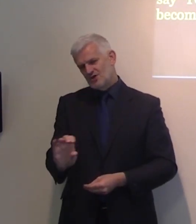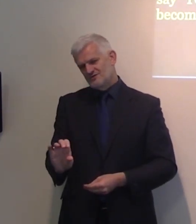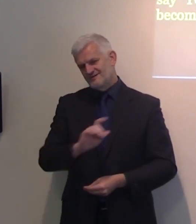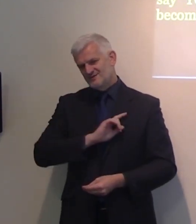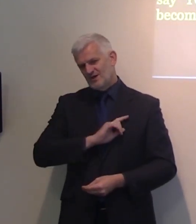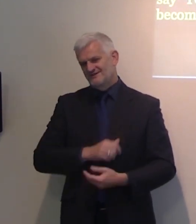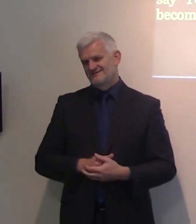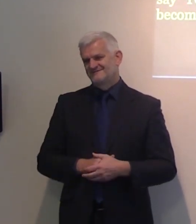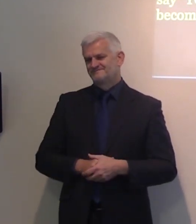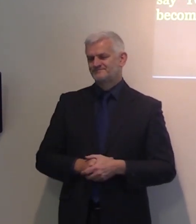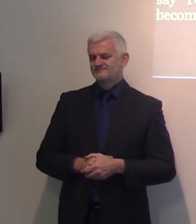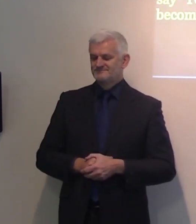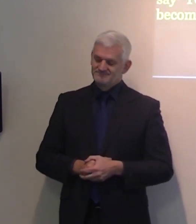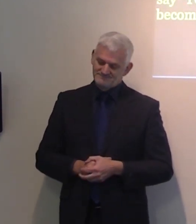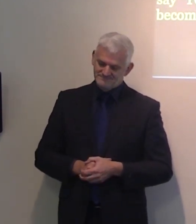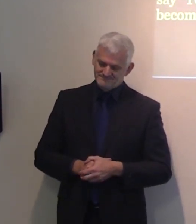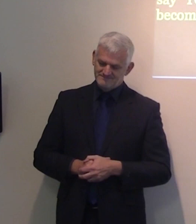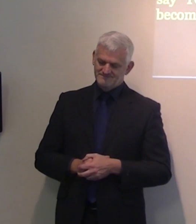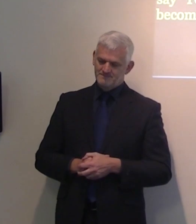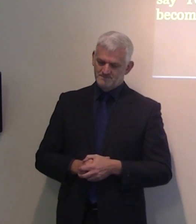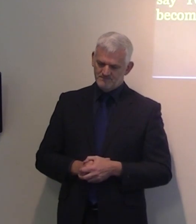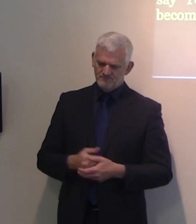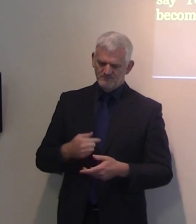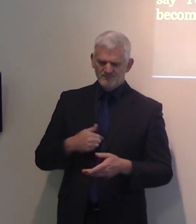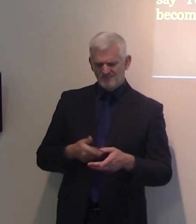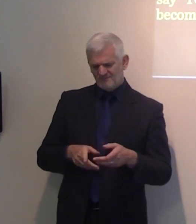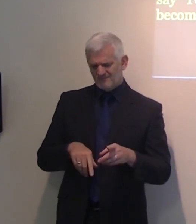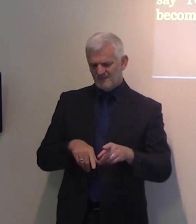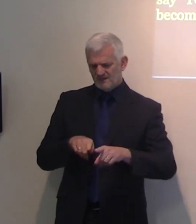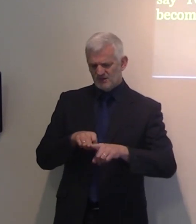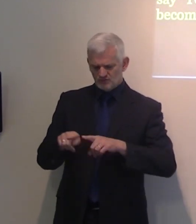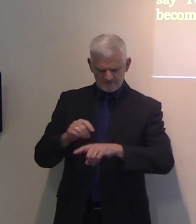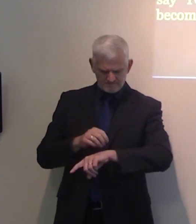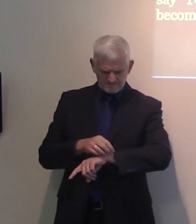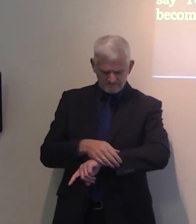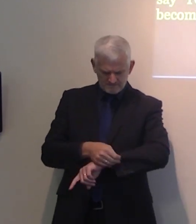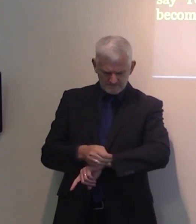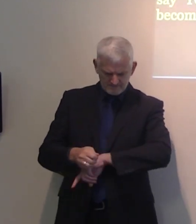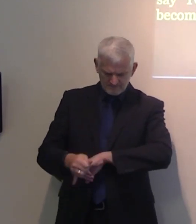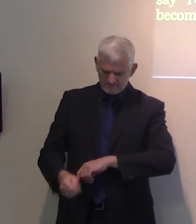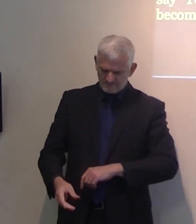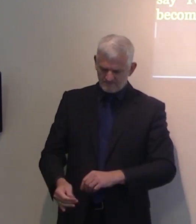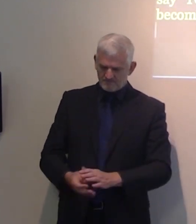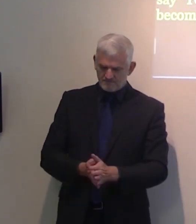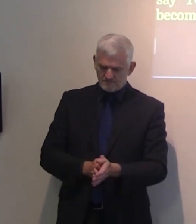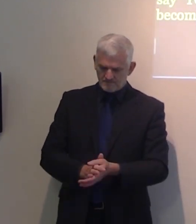But I'm just trying to build, before we enter in the verse, because the first comes also in a specific context.